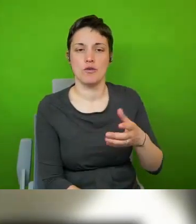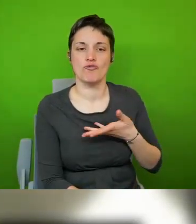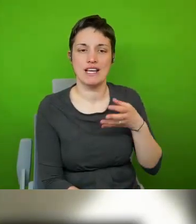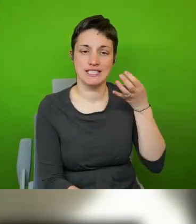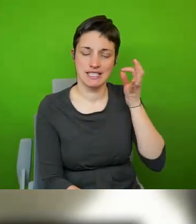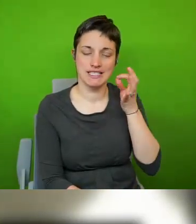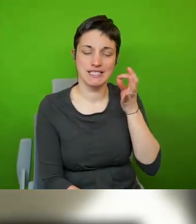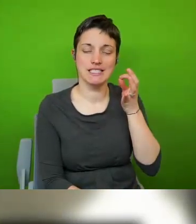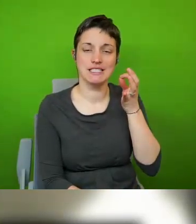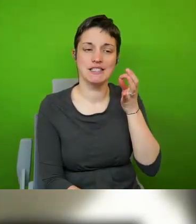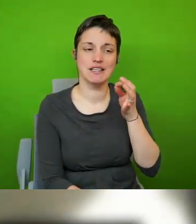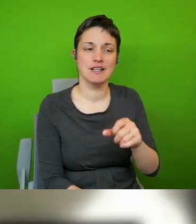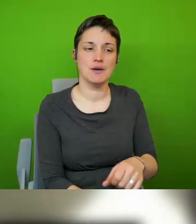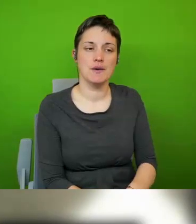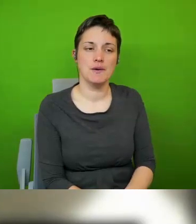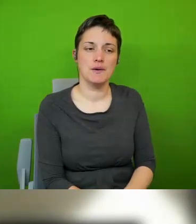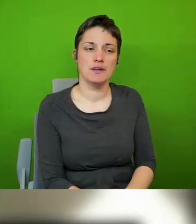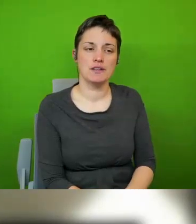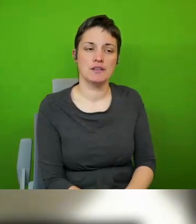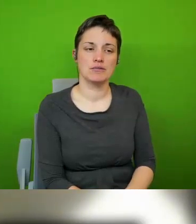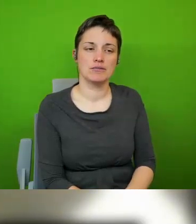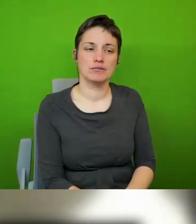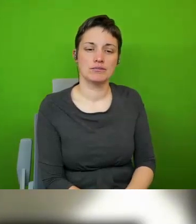to what it means to be a human rights city